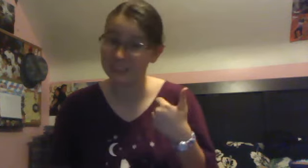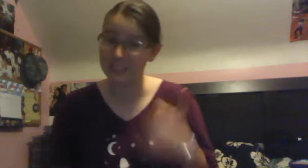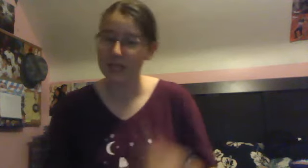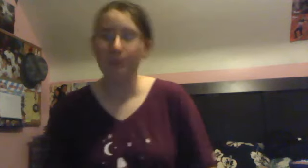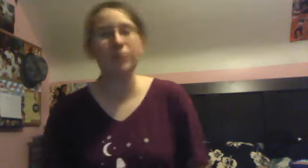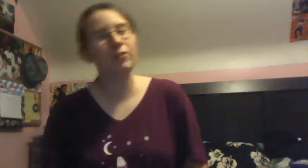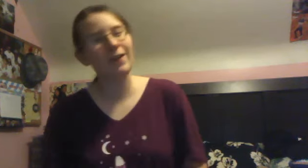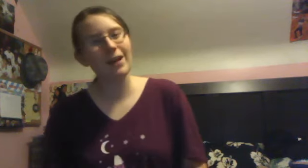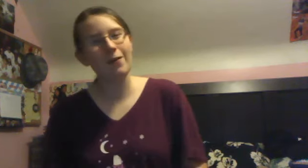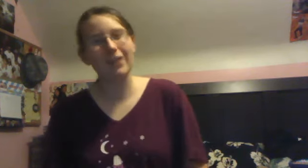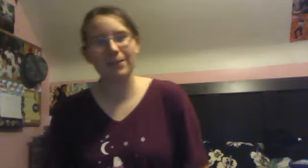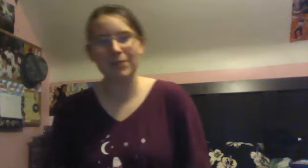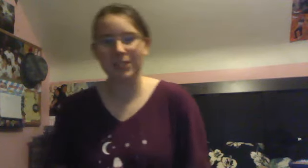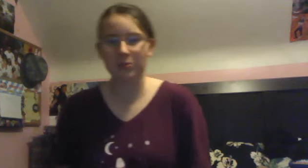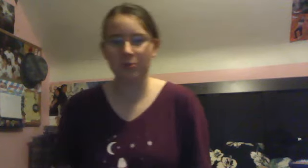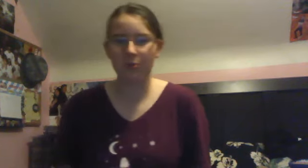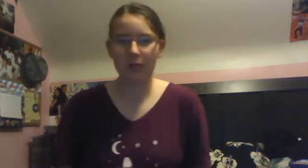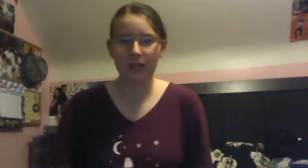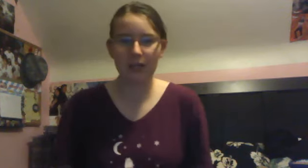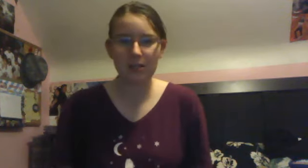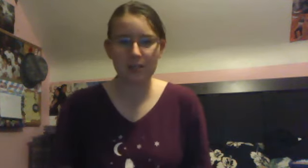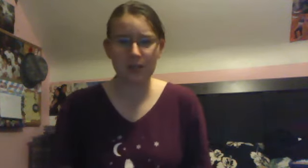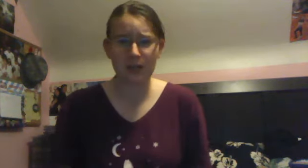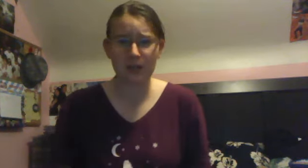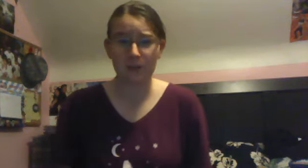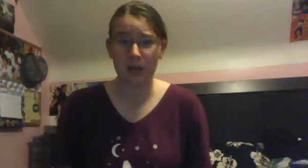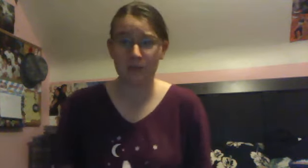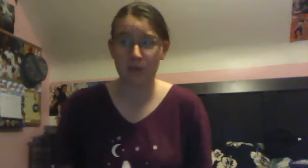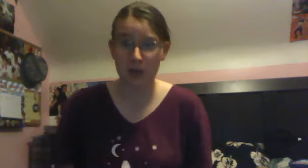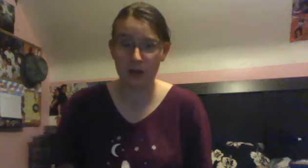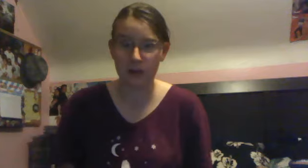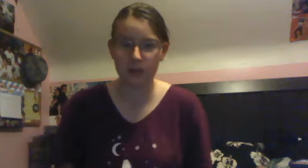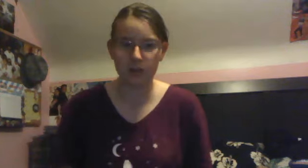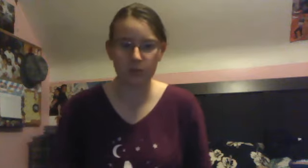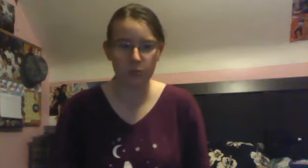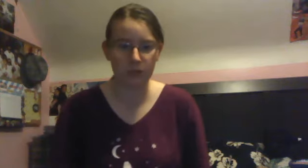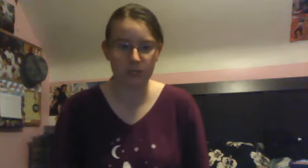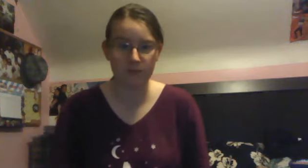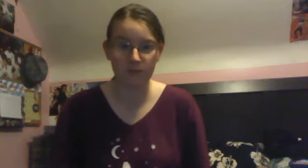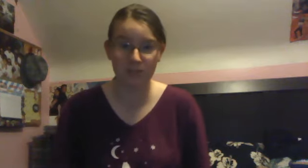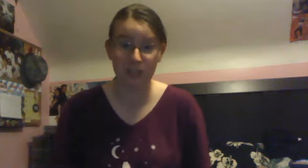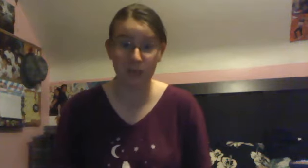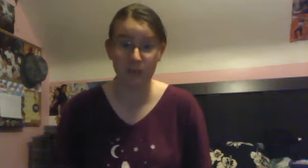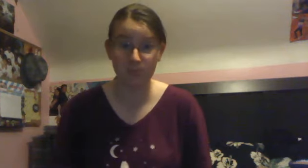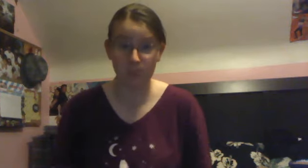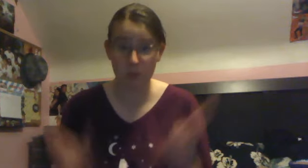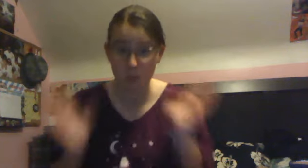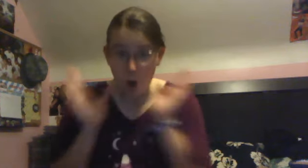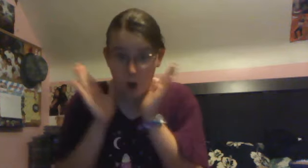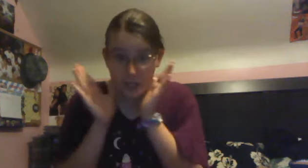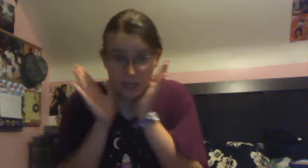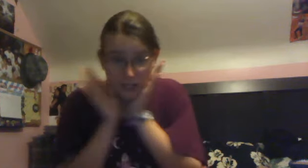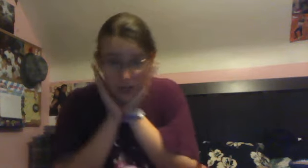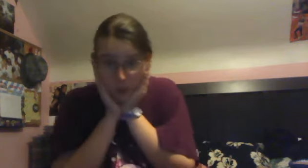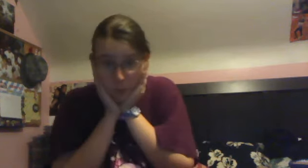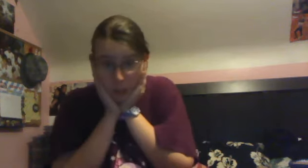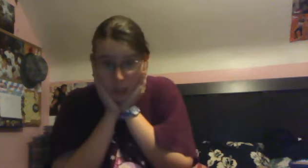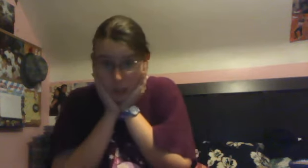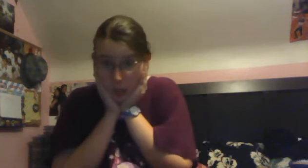But right now, I work my schedule the way it is. And I'm kind of behind. 22nd videos. I'm sorry. I'm really sorry.